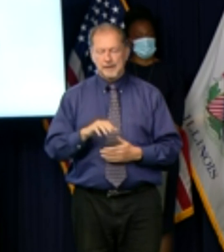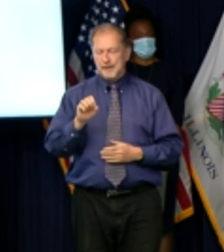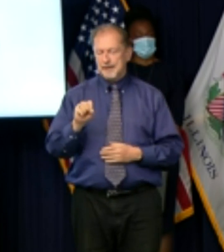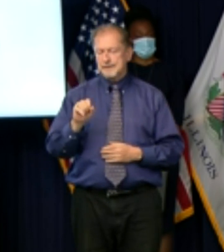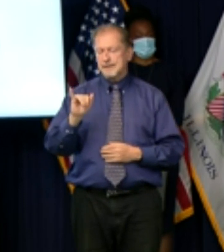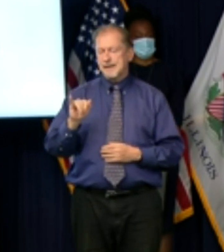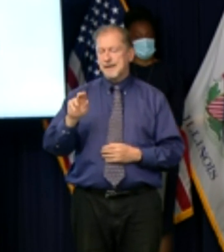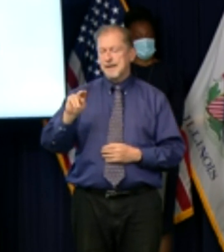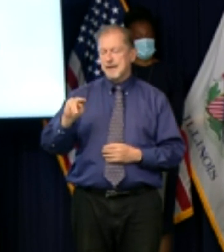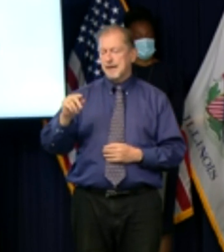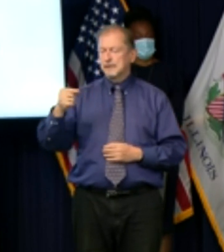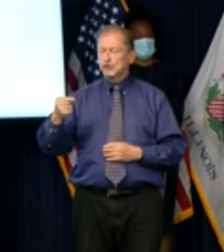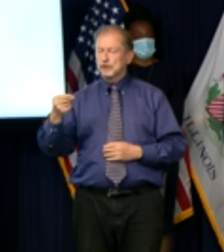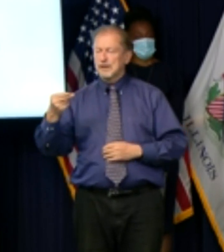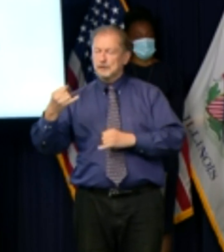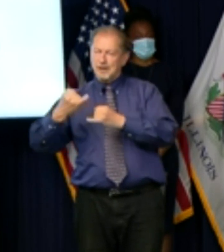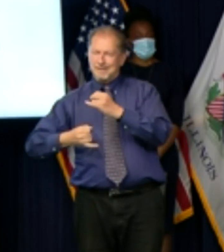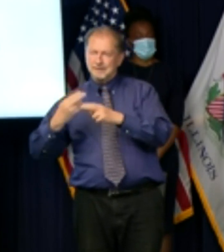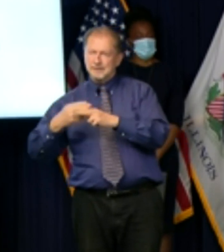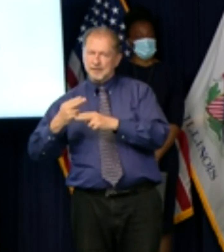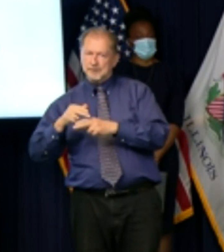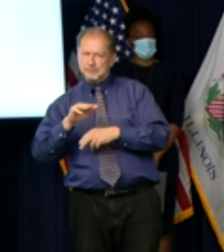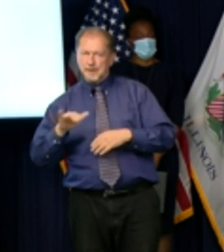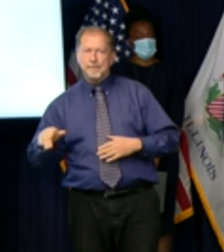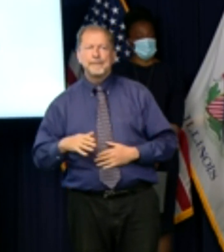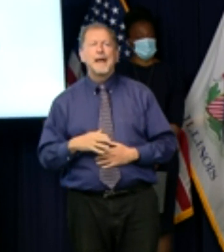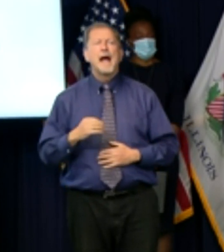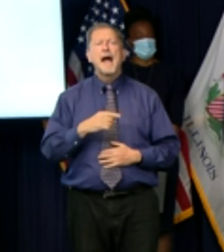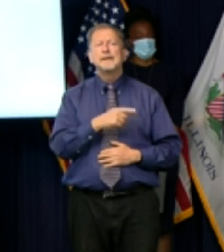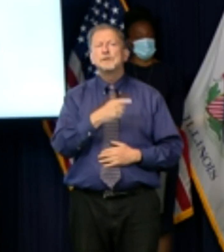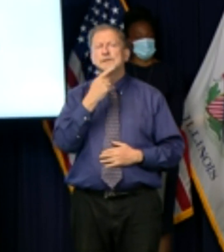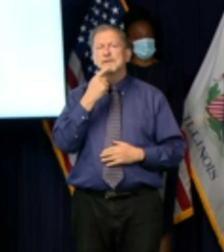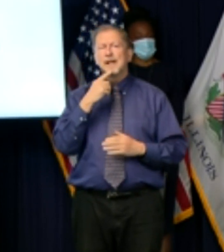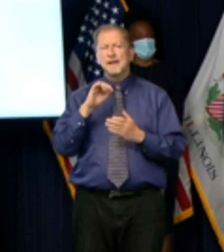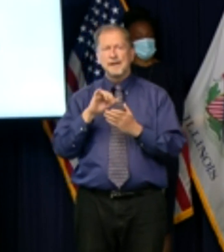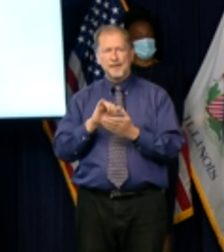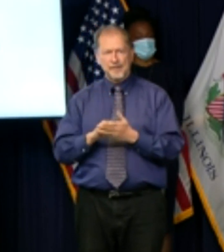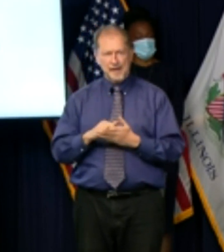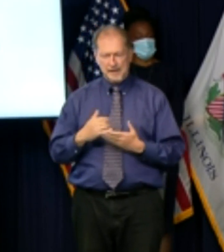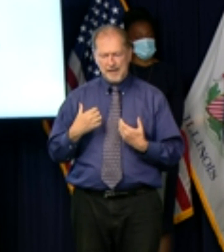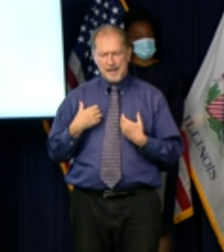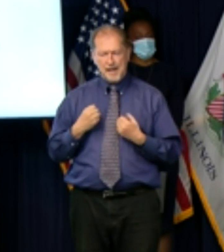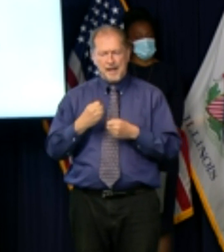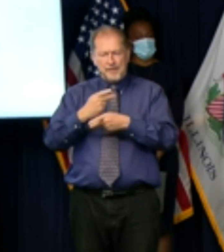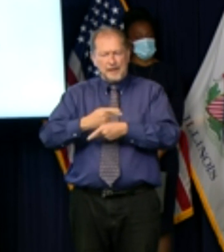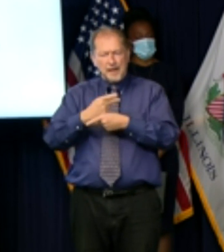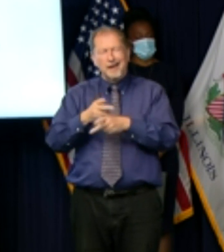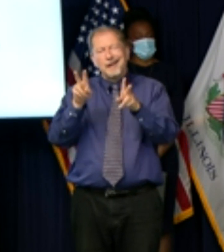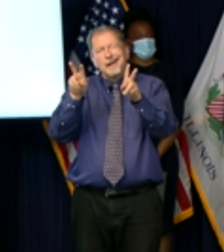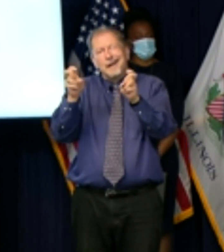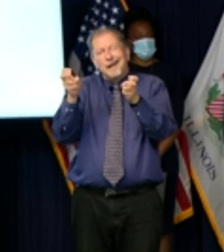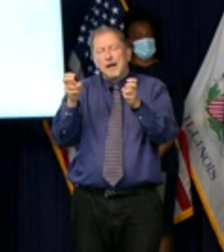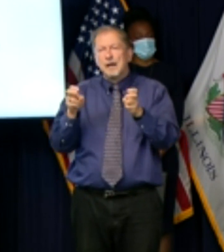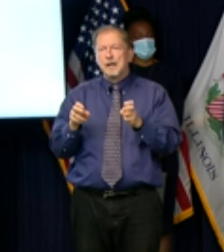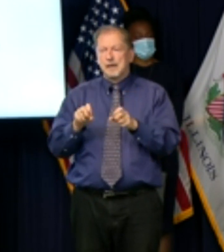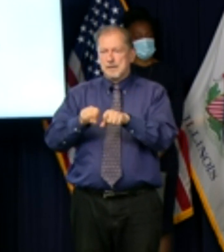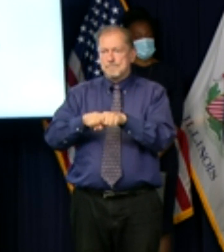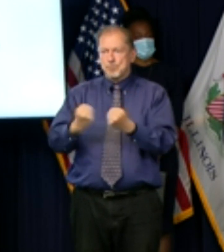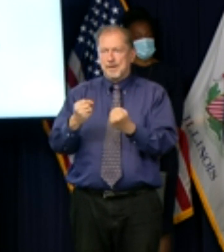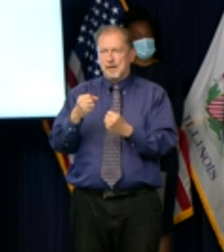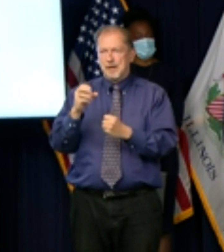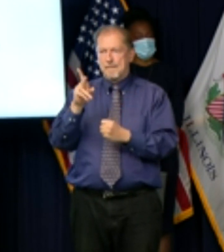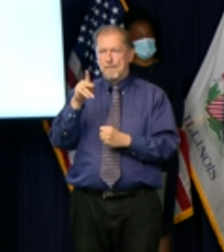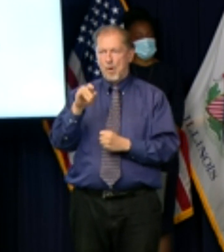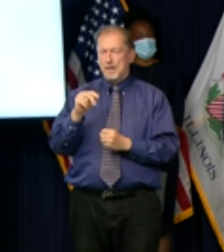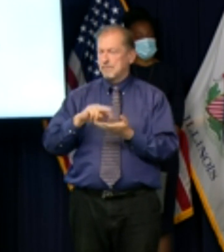yes okay um you started off by saying the healthcare system is at a breaking point can you describe what you're seeing